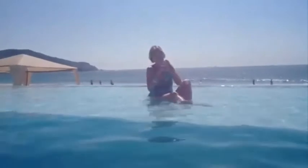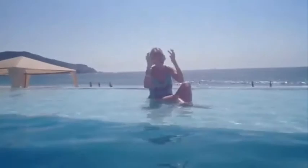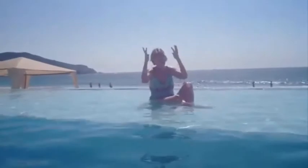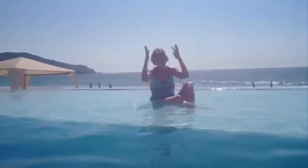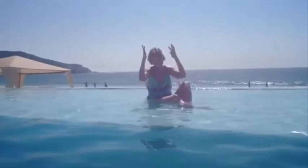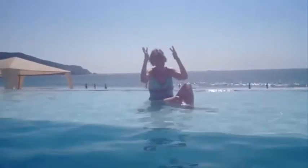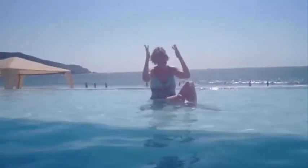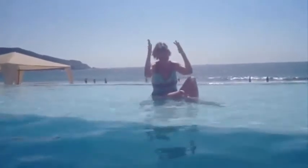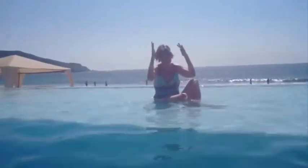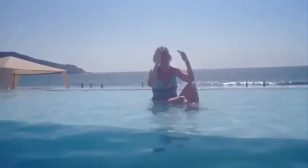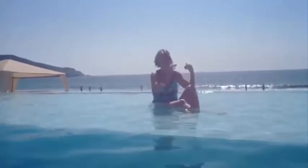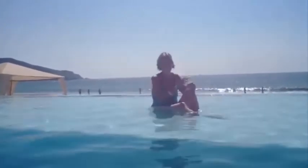Why?